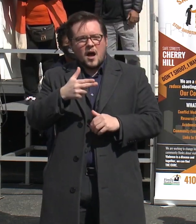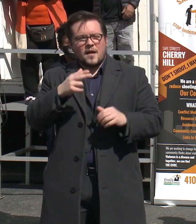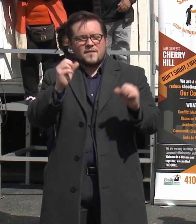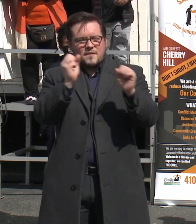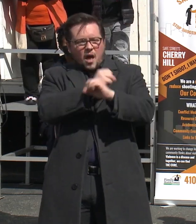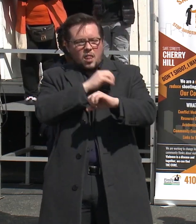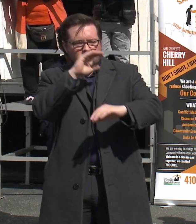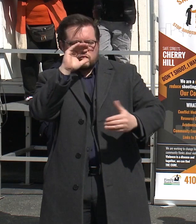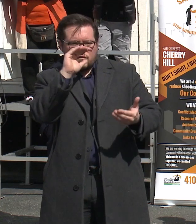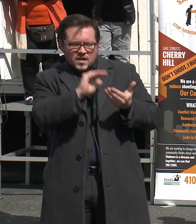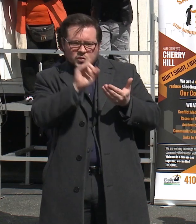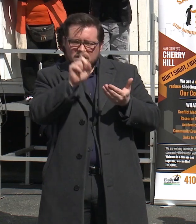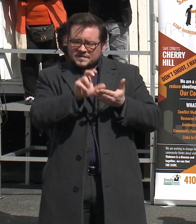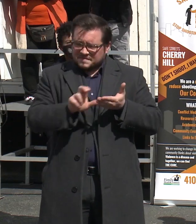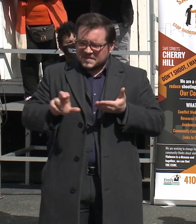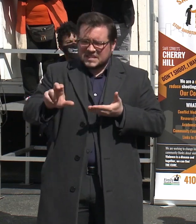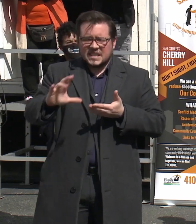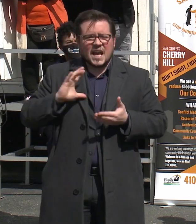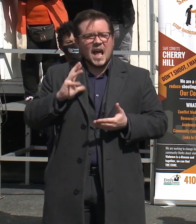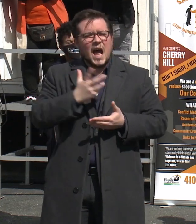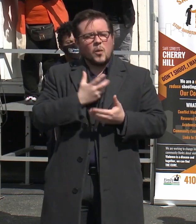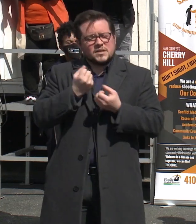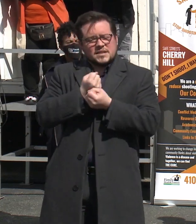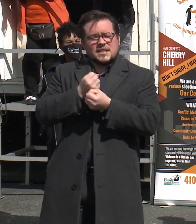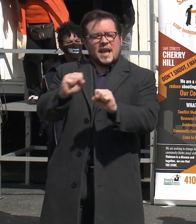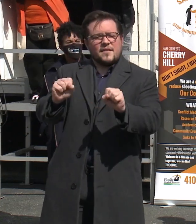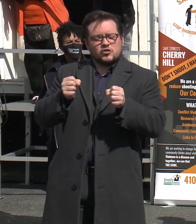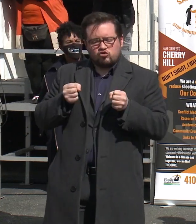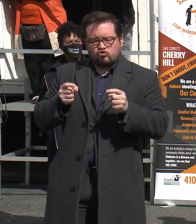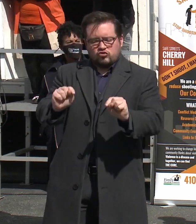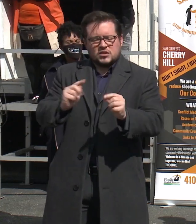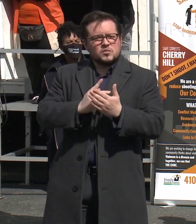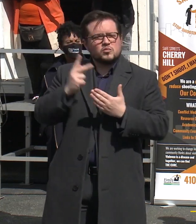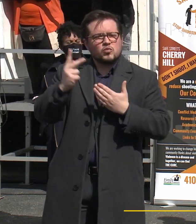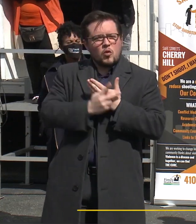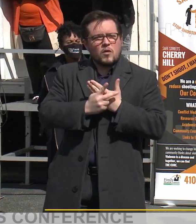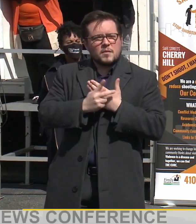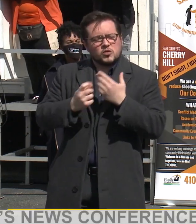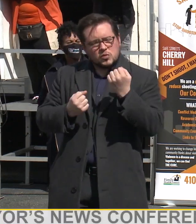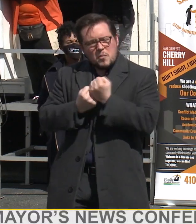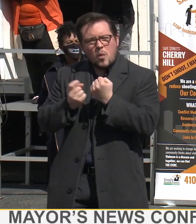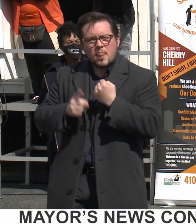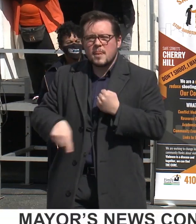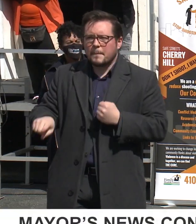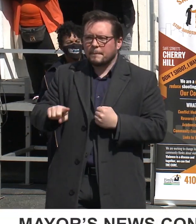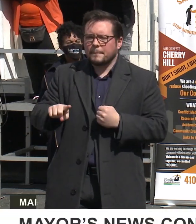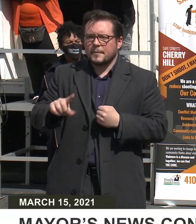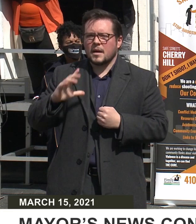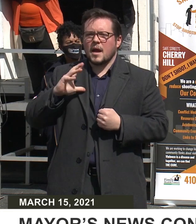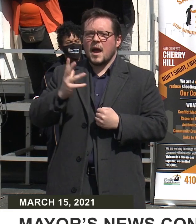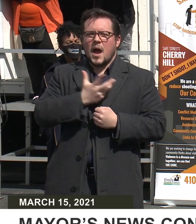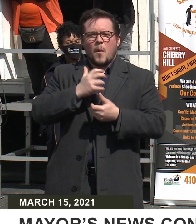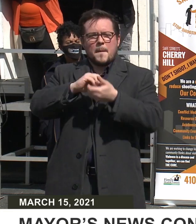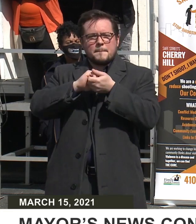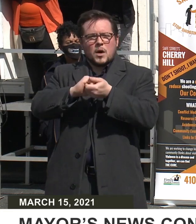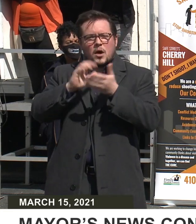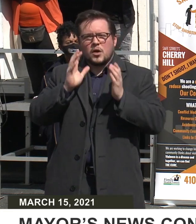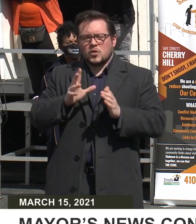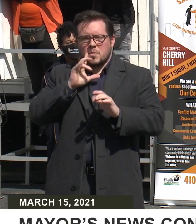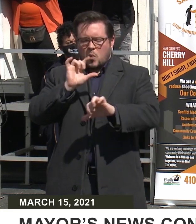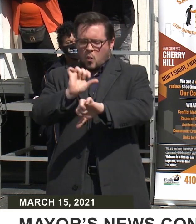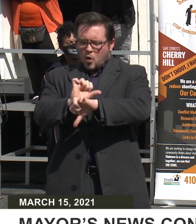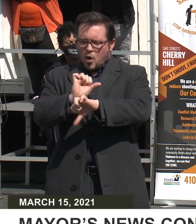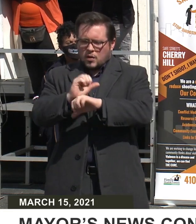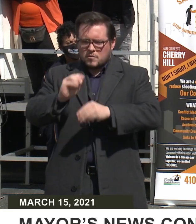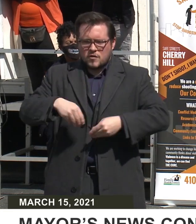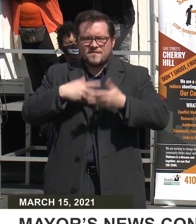investments in our Safe Streets program to strengthen and support it. Along with our partners, we'll be working to provide safety and